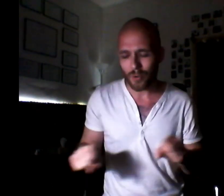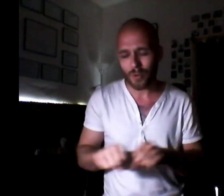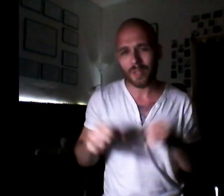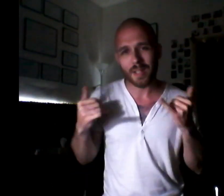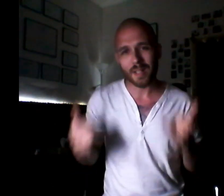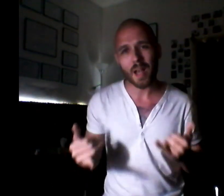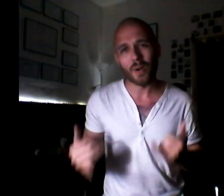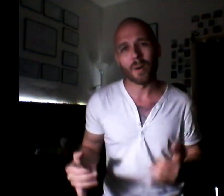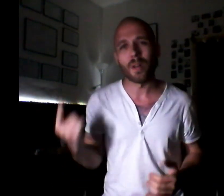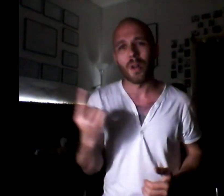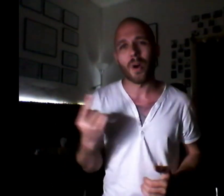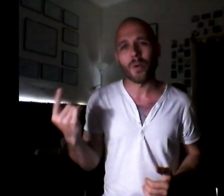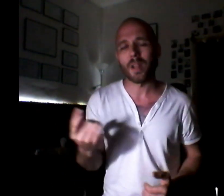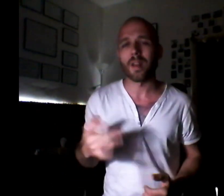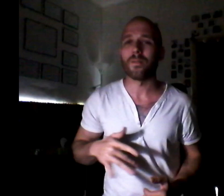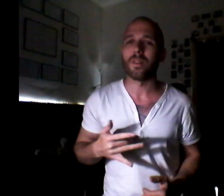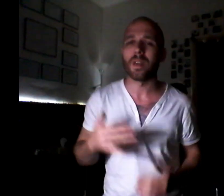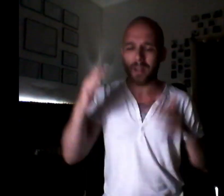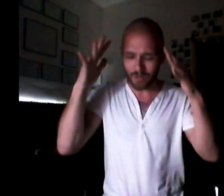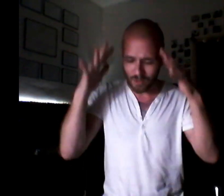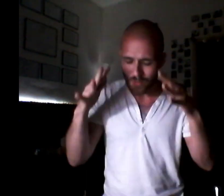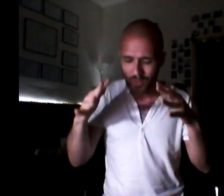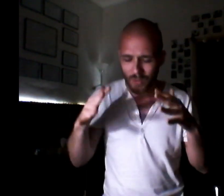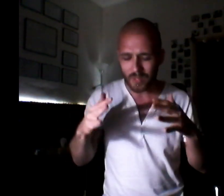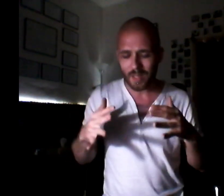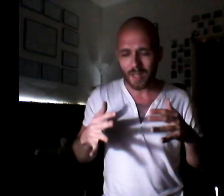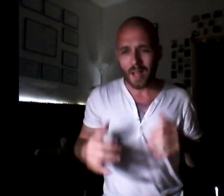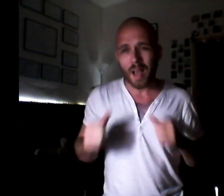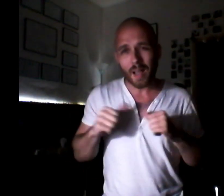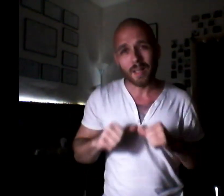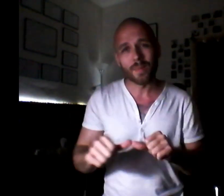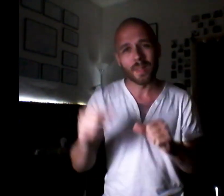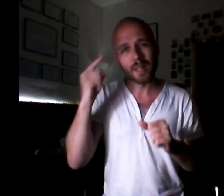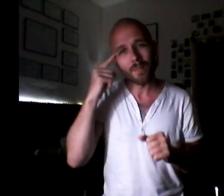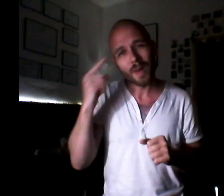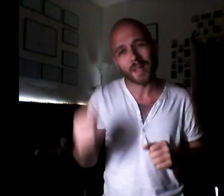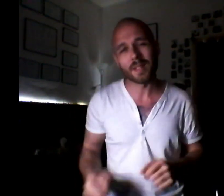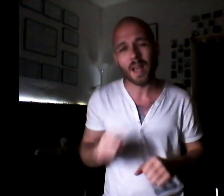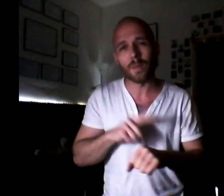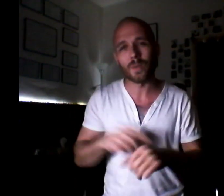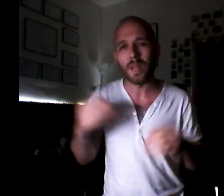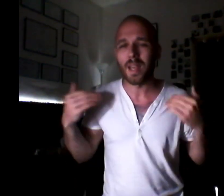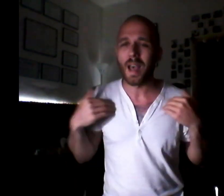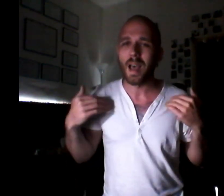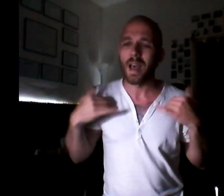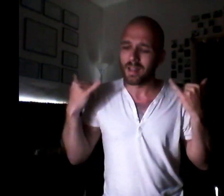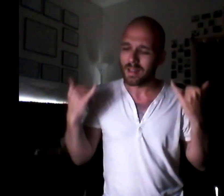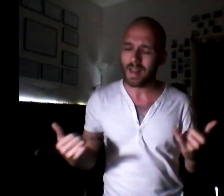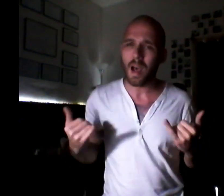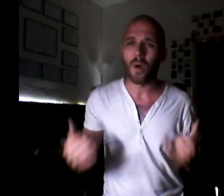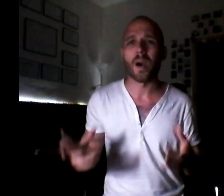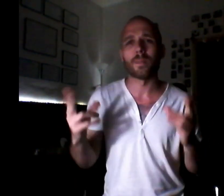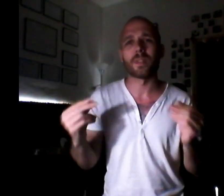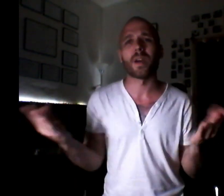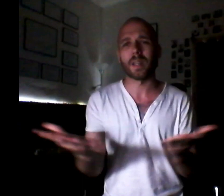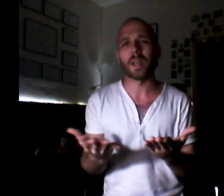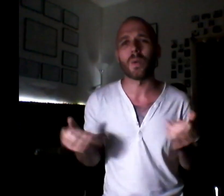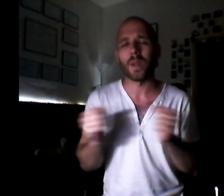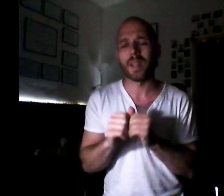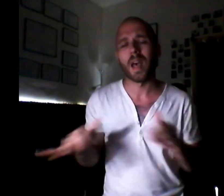shoes Now I'm all alone and I feel the blues I keep thinking about the times we had Now I'm stuck here